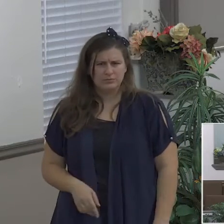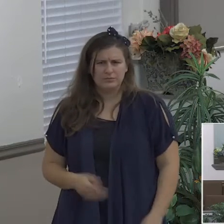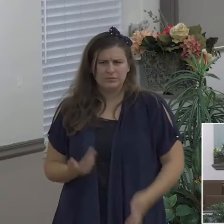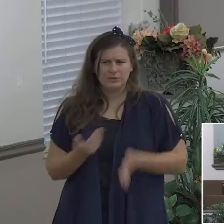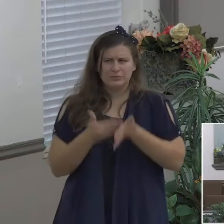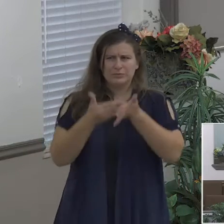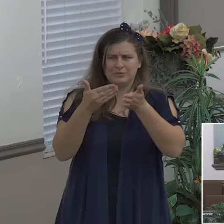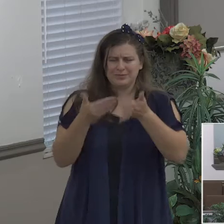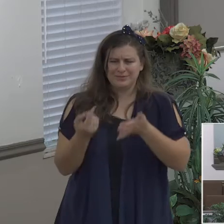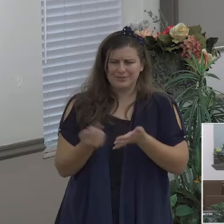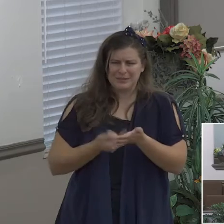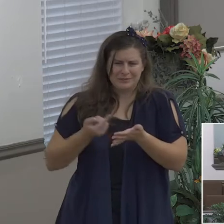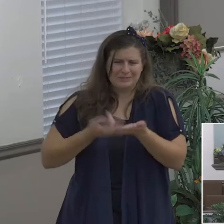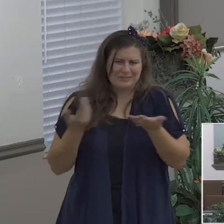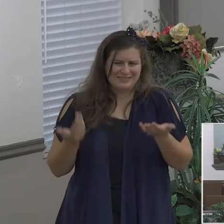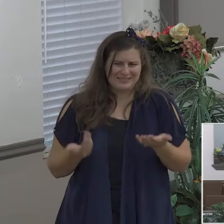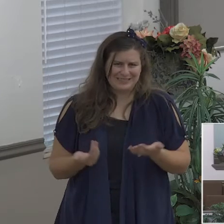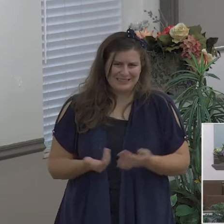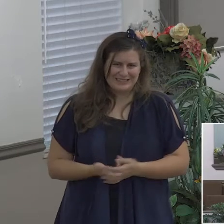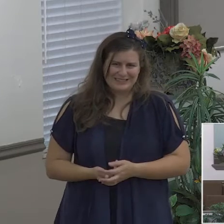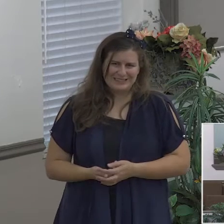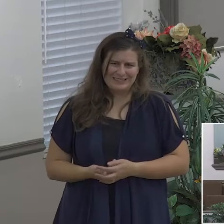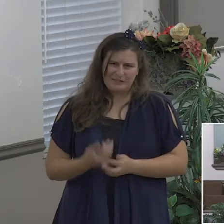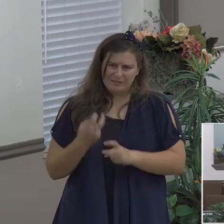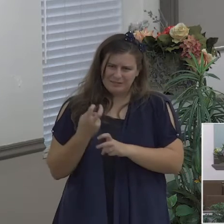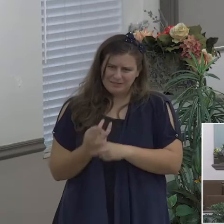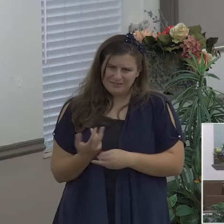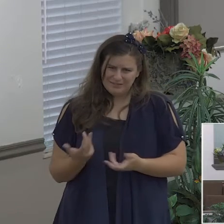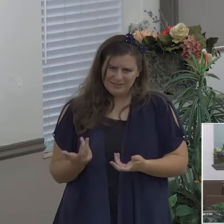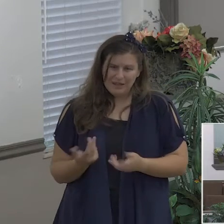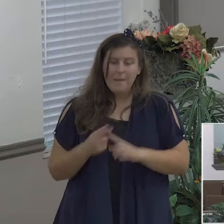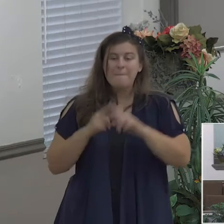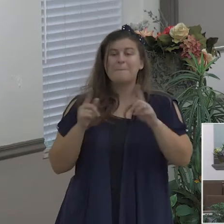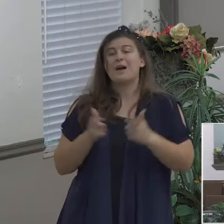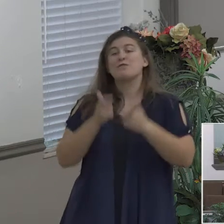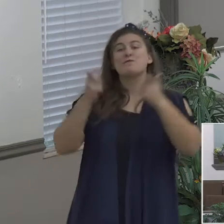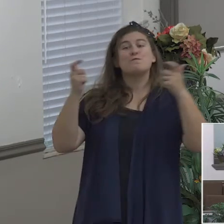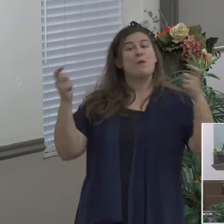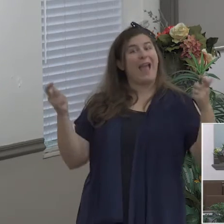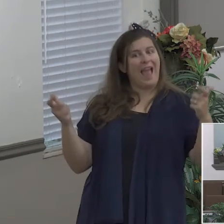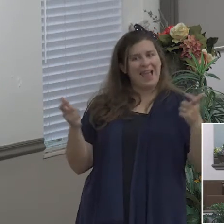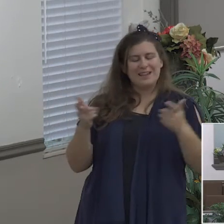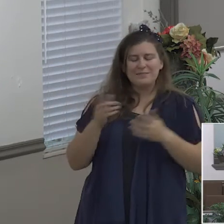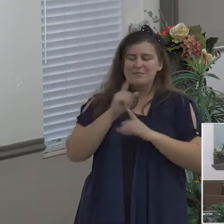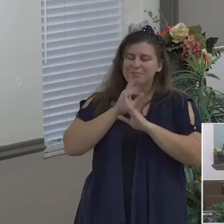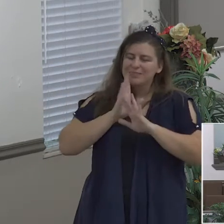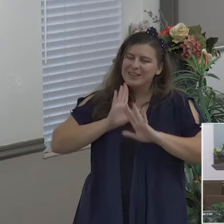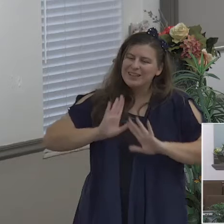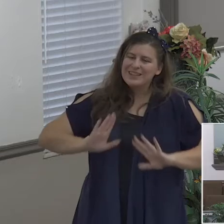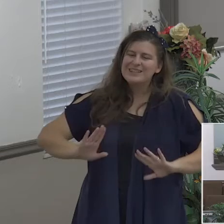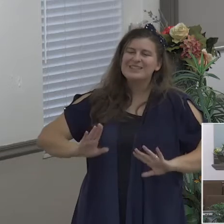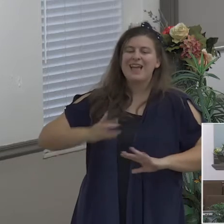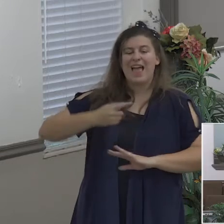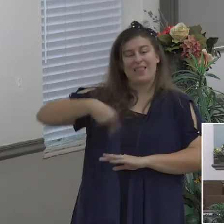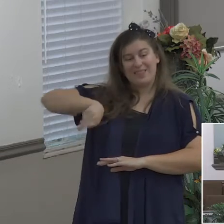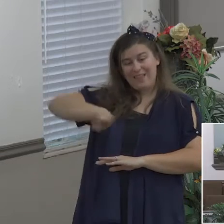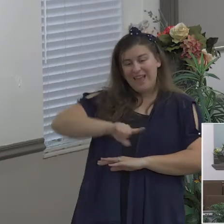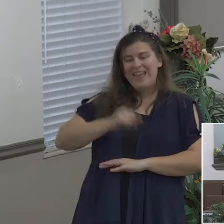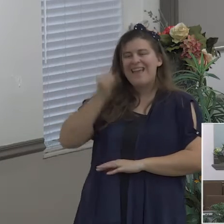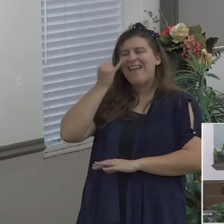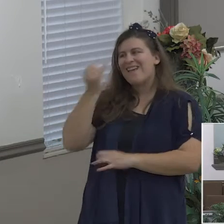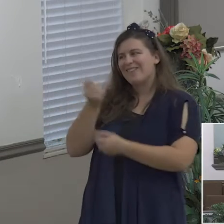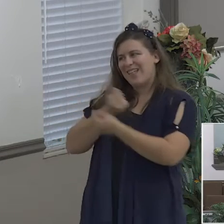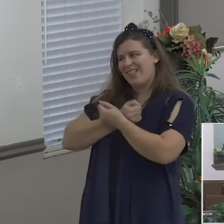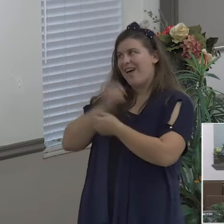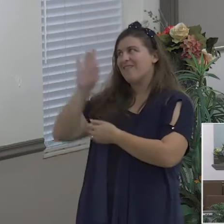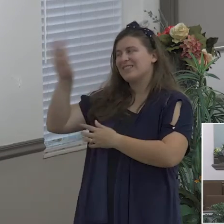but great peace have they because the word brings that and lastly I want you to see that there's conditions